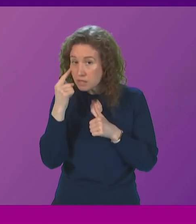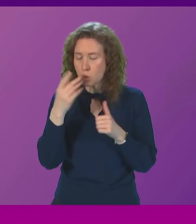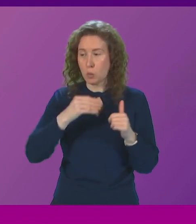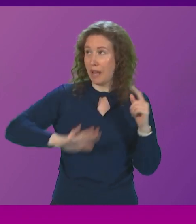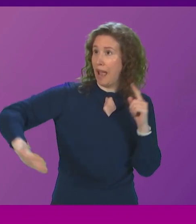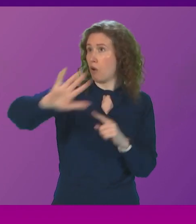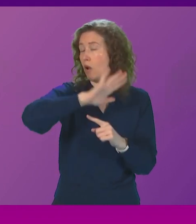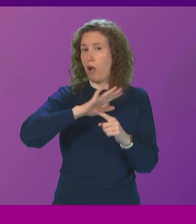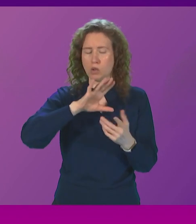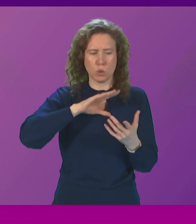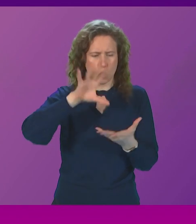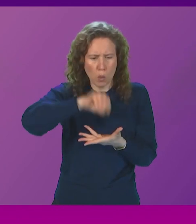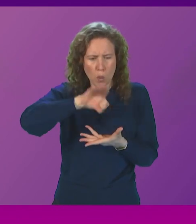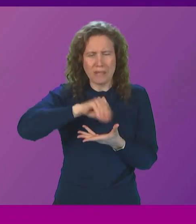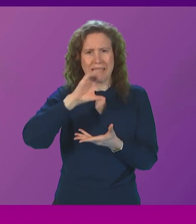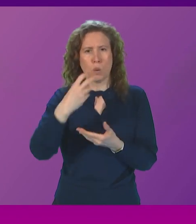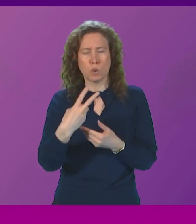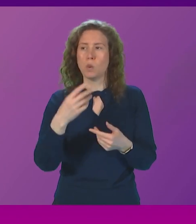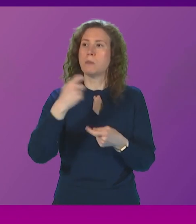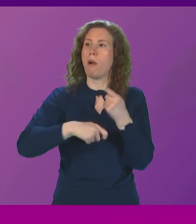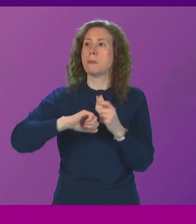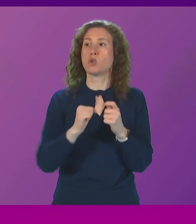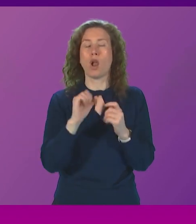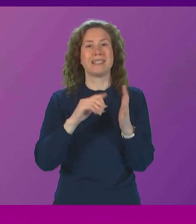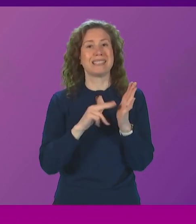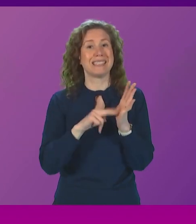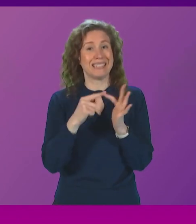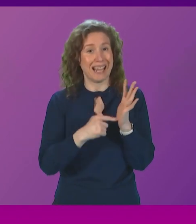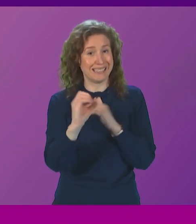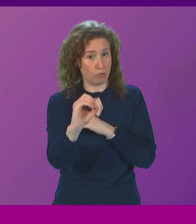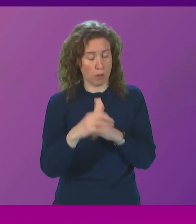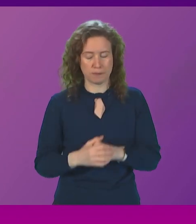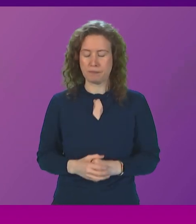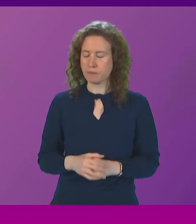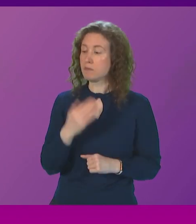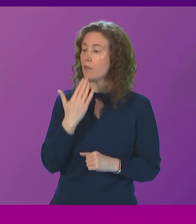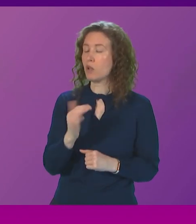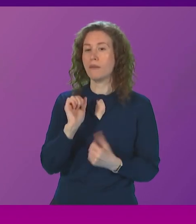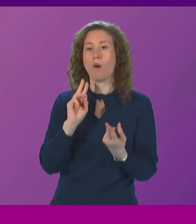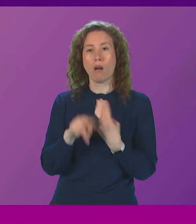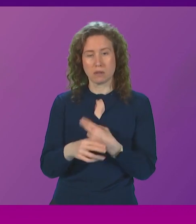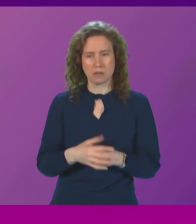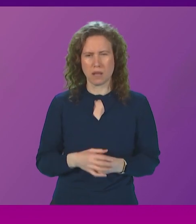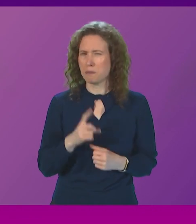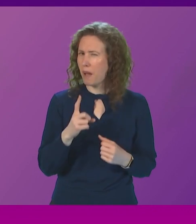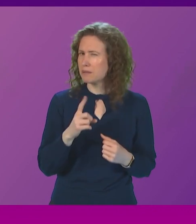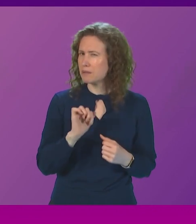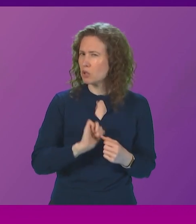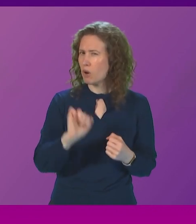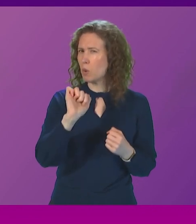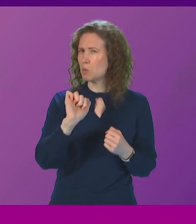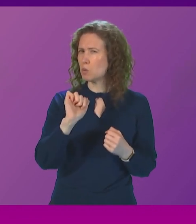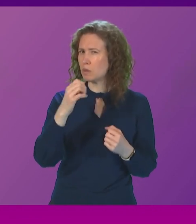and get Scotland to net zero Brian Whittle I thank the first minister for that answer but even from your own government